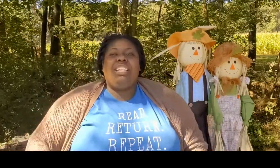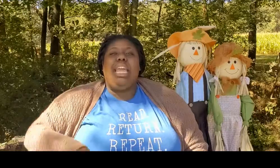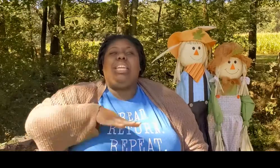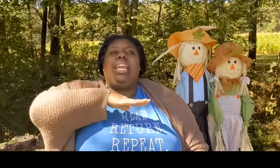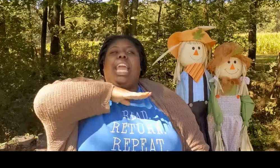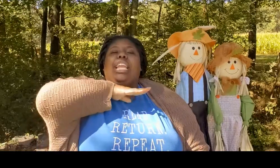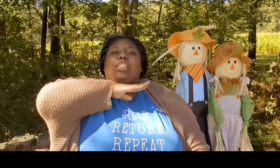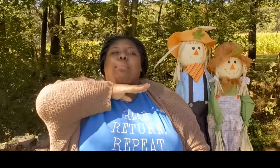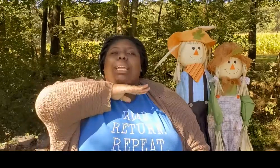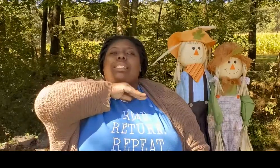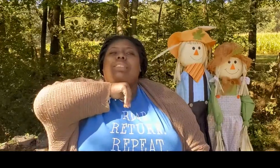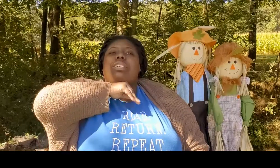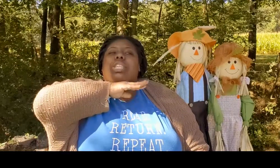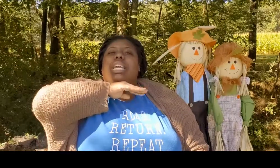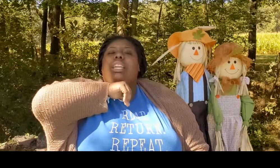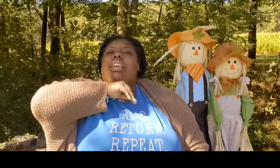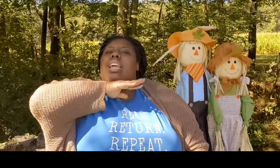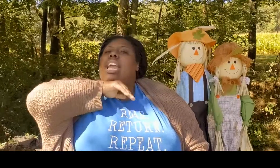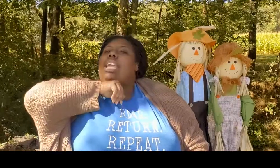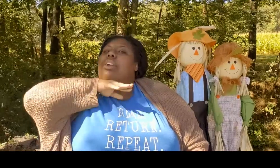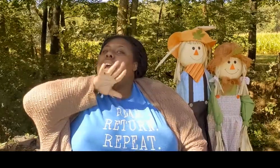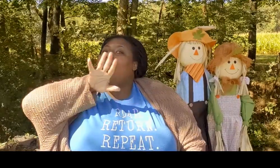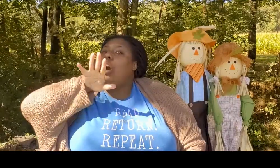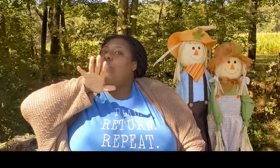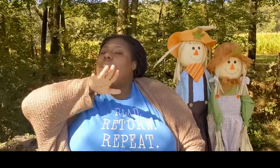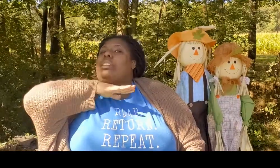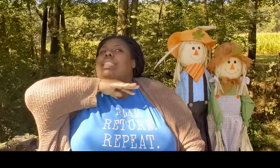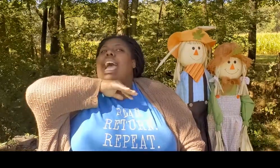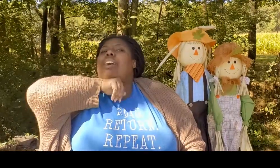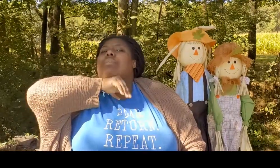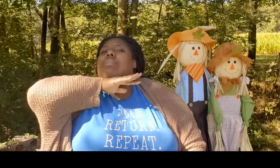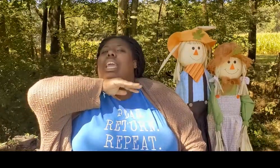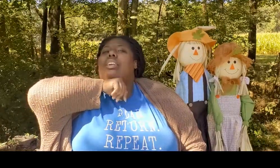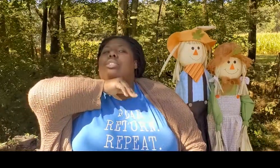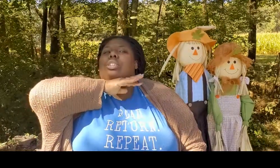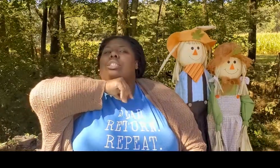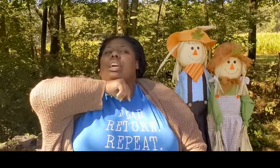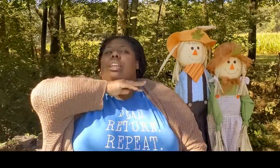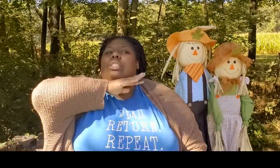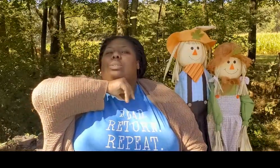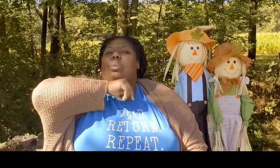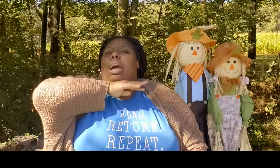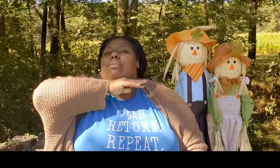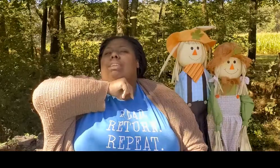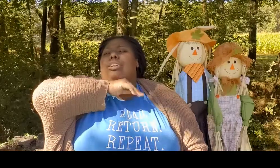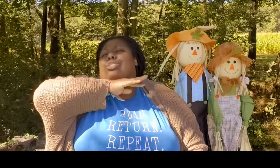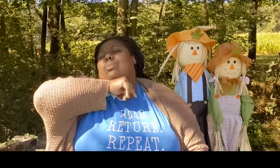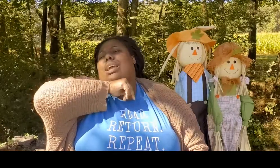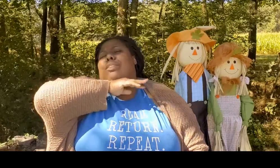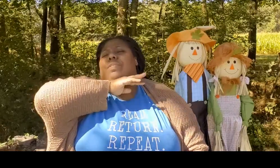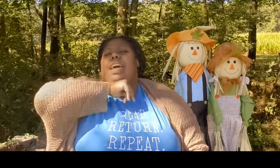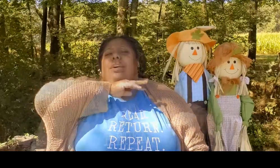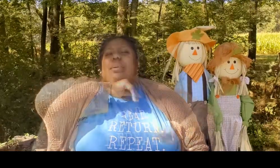take your hand at the base of your chin and you're going to have all fingers out and you're just going to swat like you're swatting the fly away.